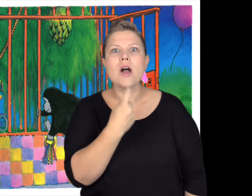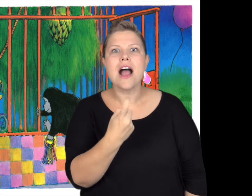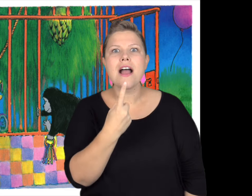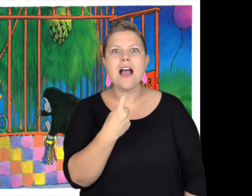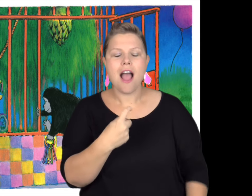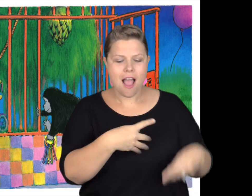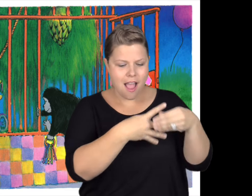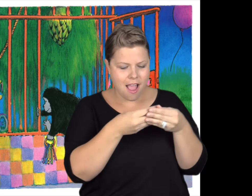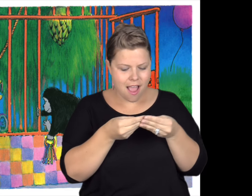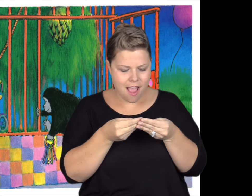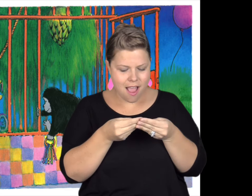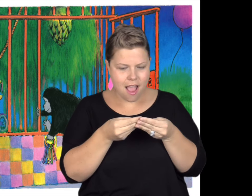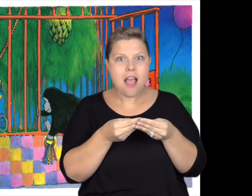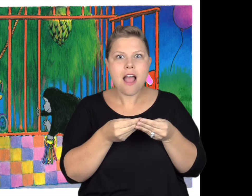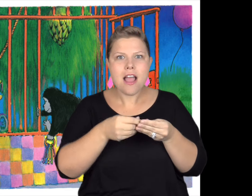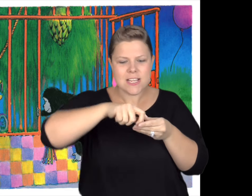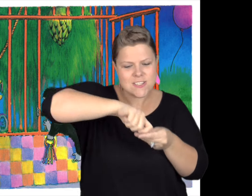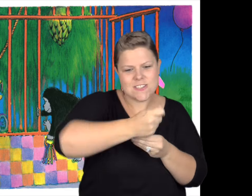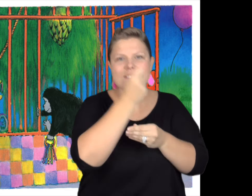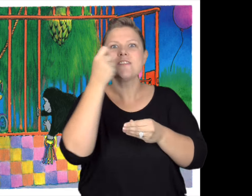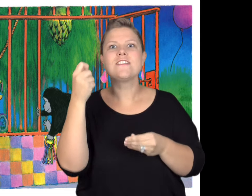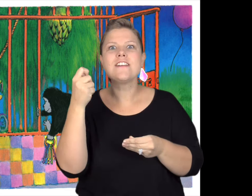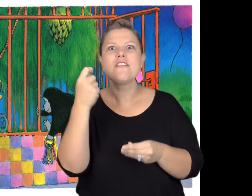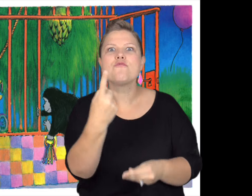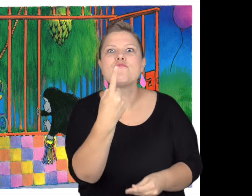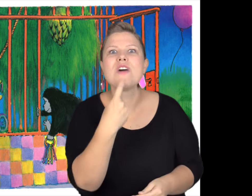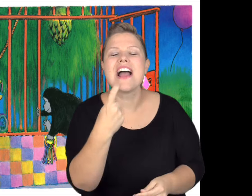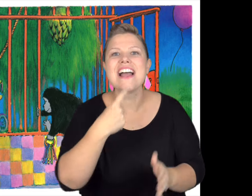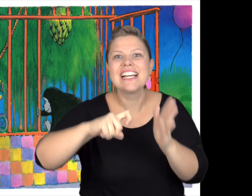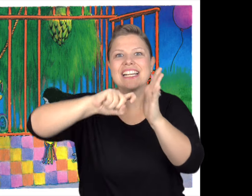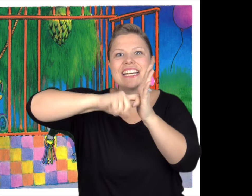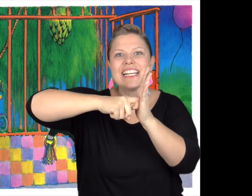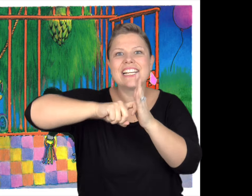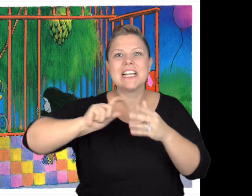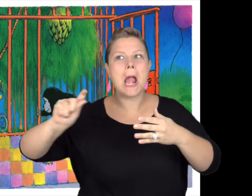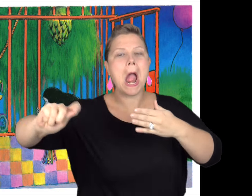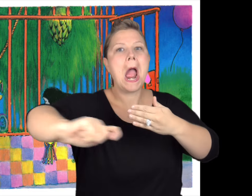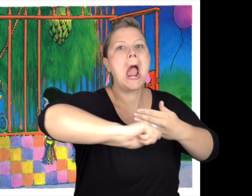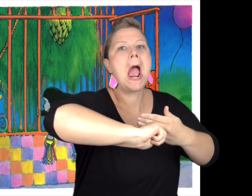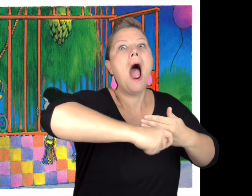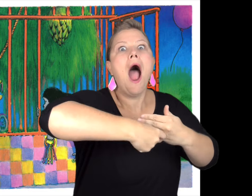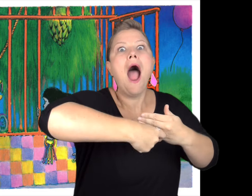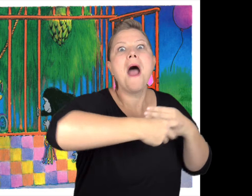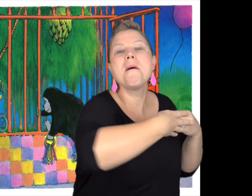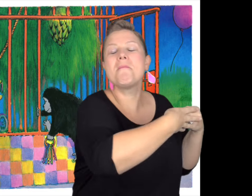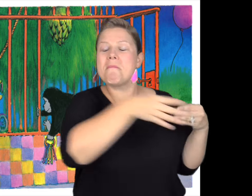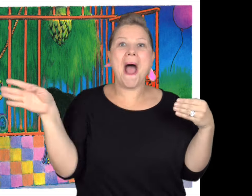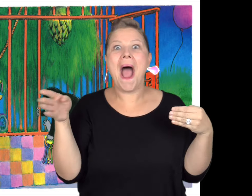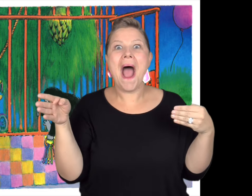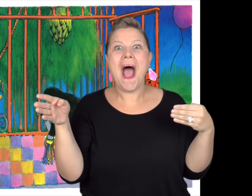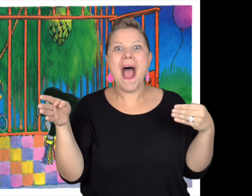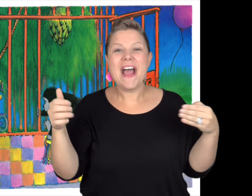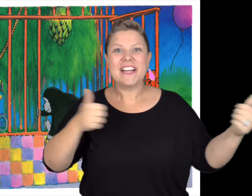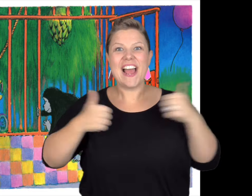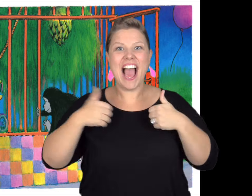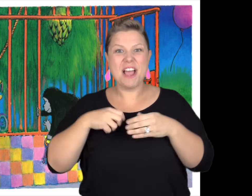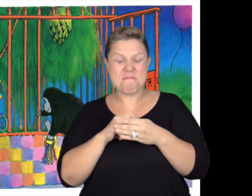The gorilla saw that his cage was red. Instead, he took the red key and he unlocked the cage.